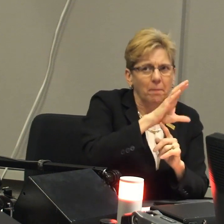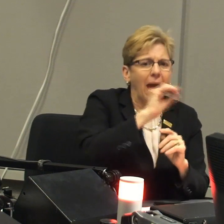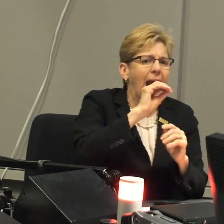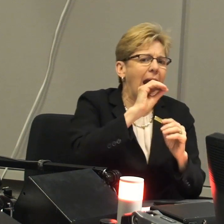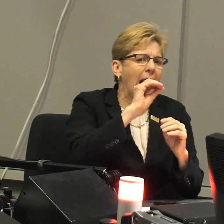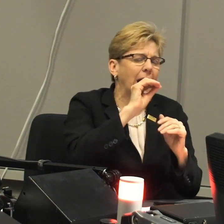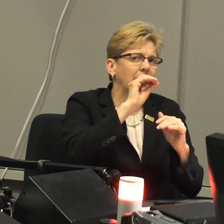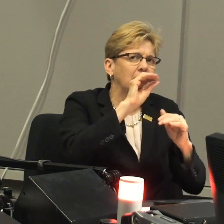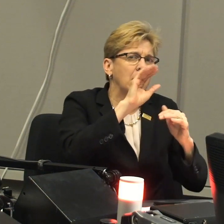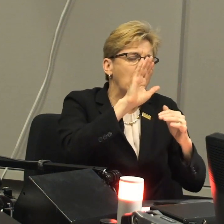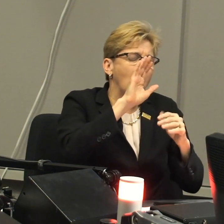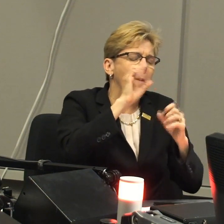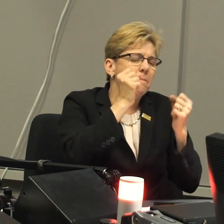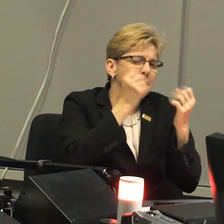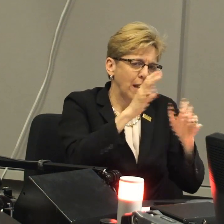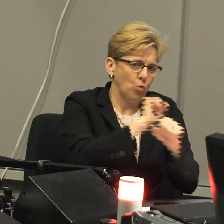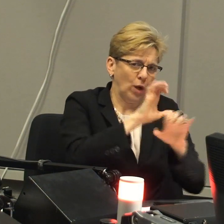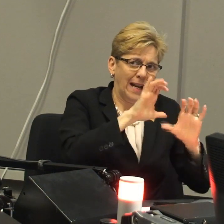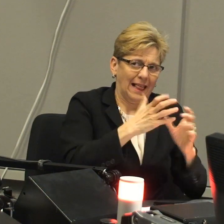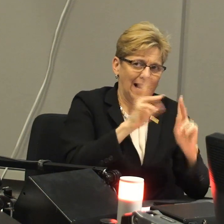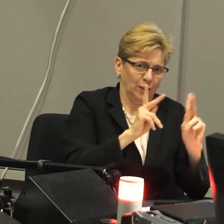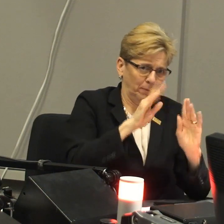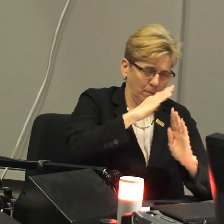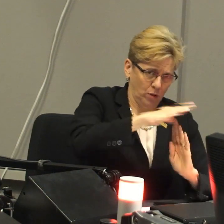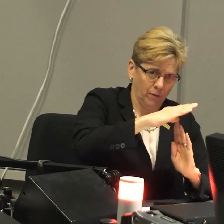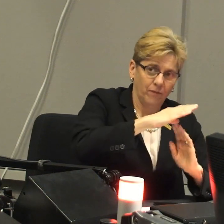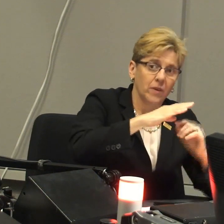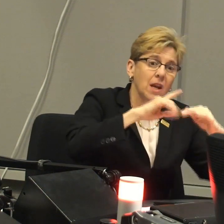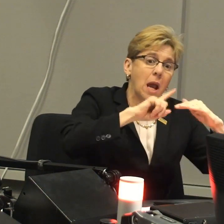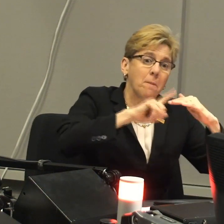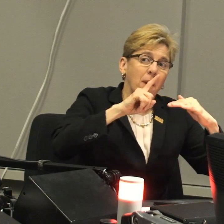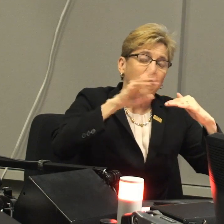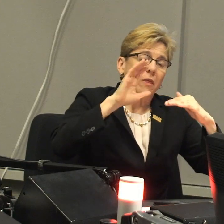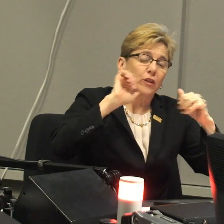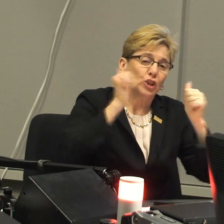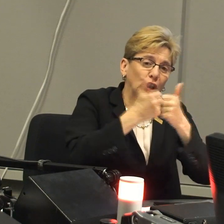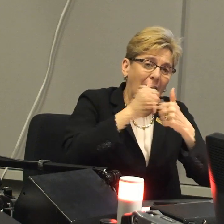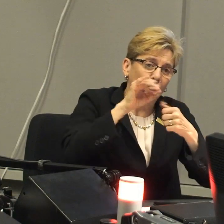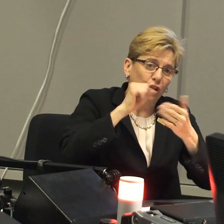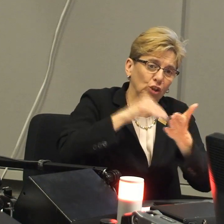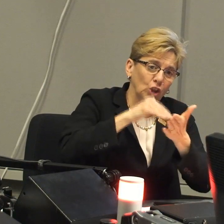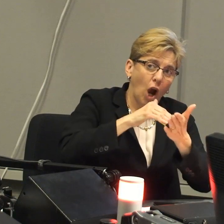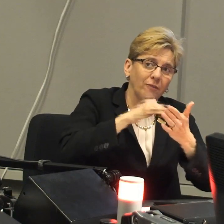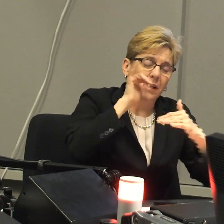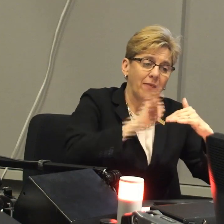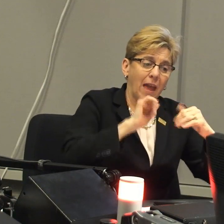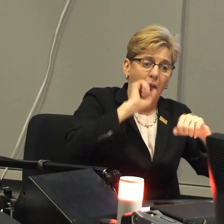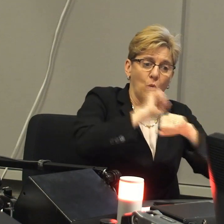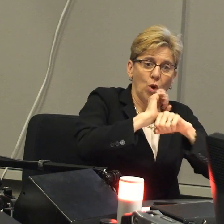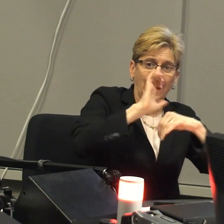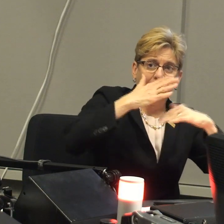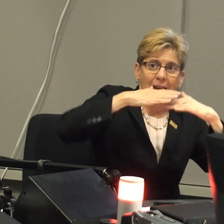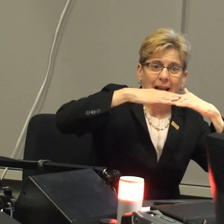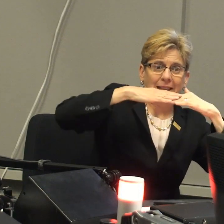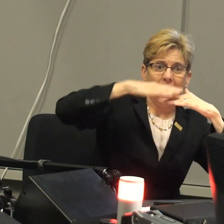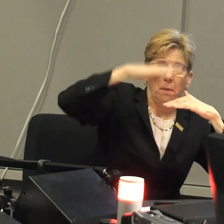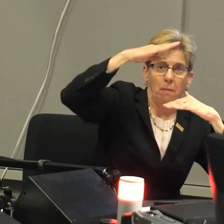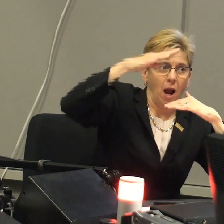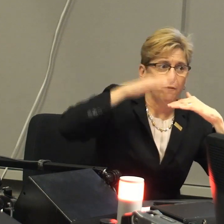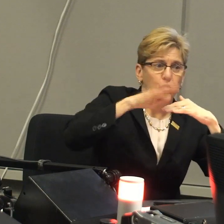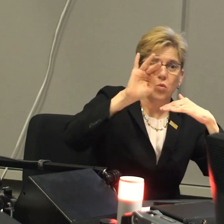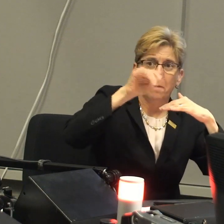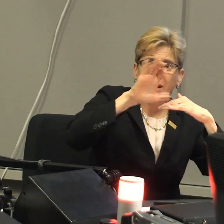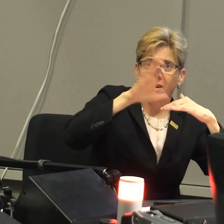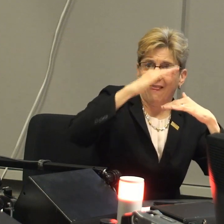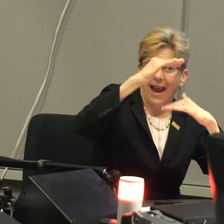city actually help low income and many working class people. But the challenge is often that the